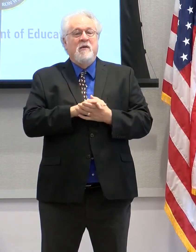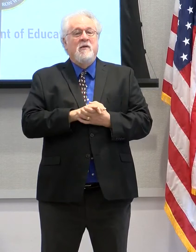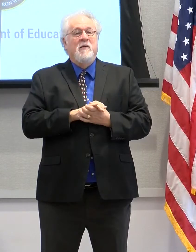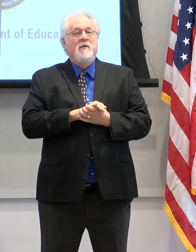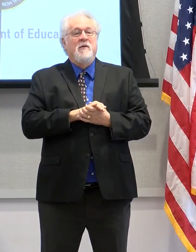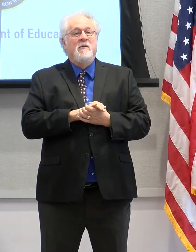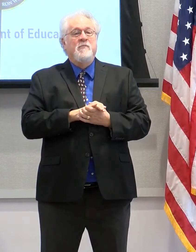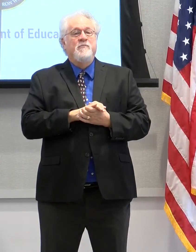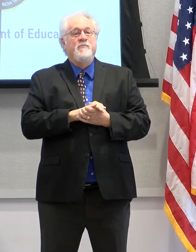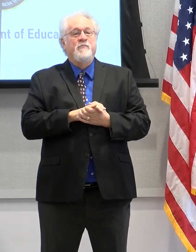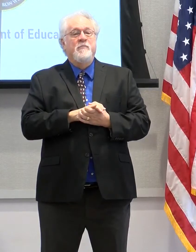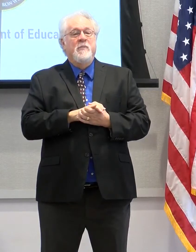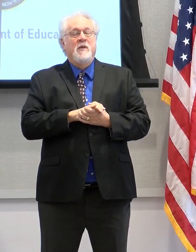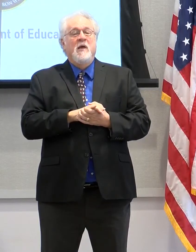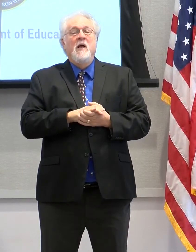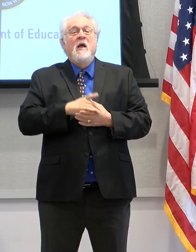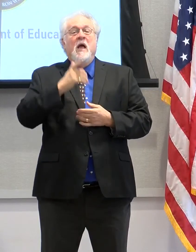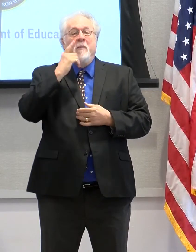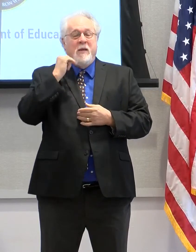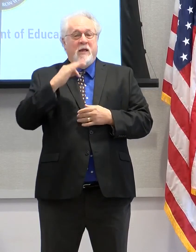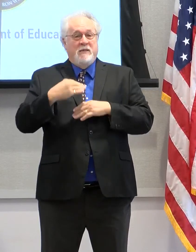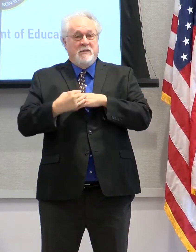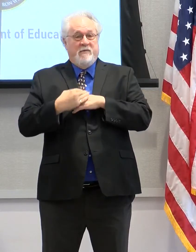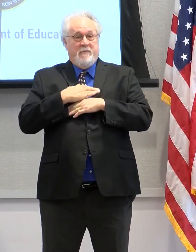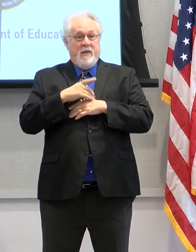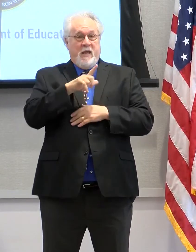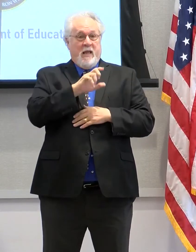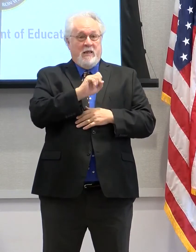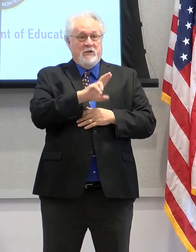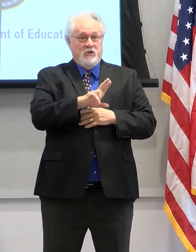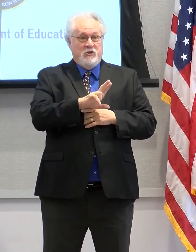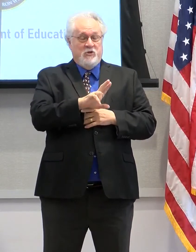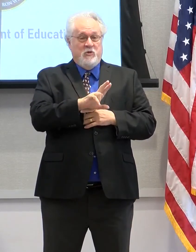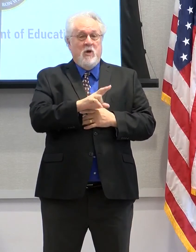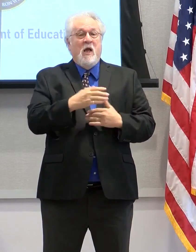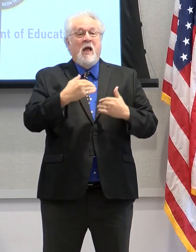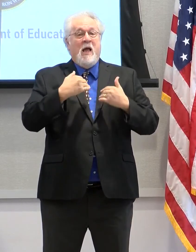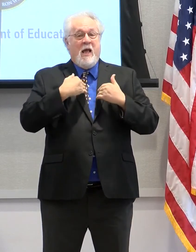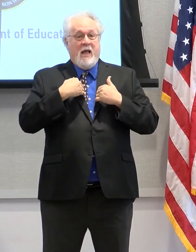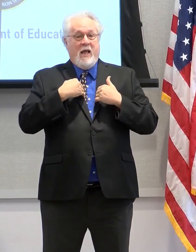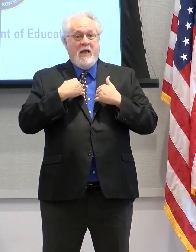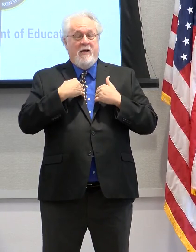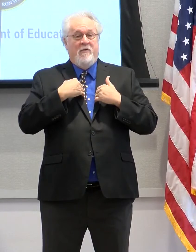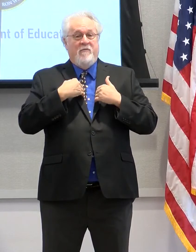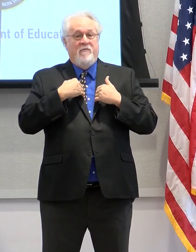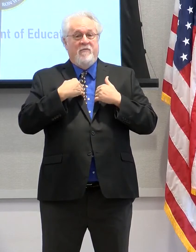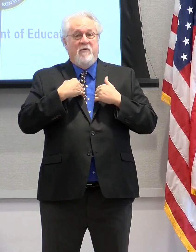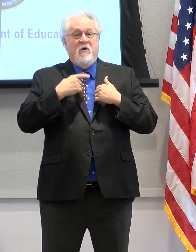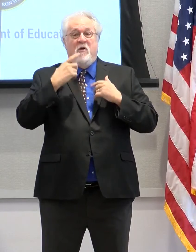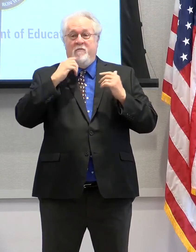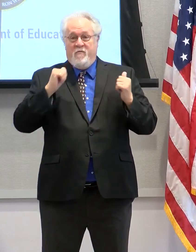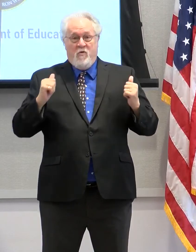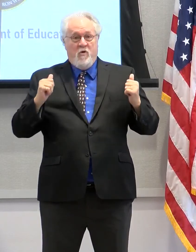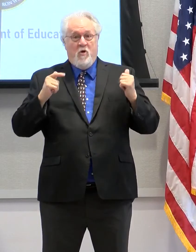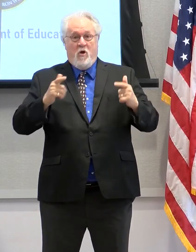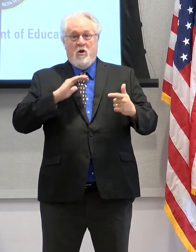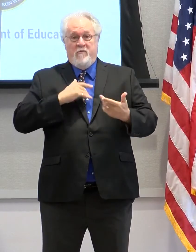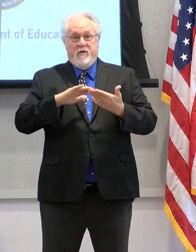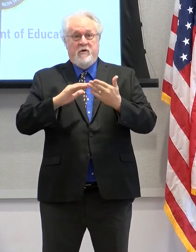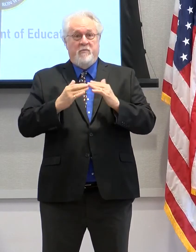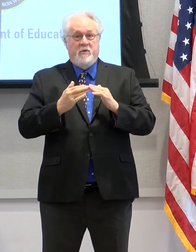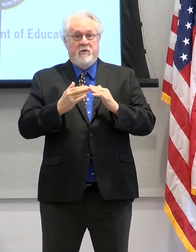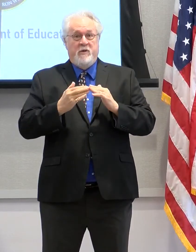the impact that LSU have on all of our communities.